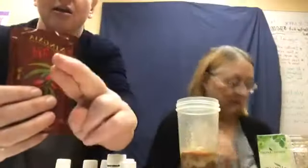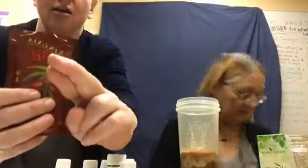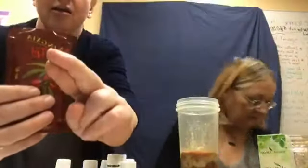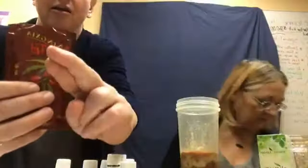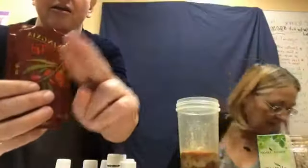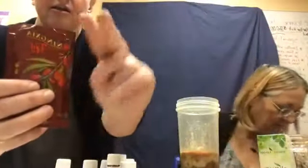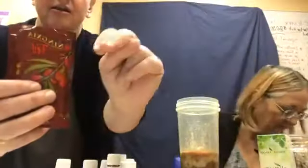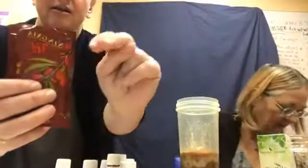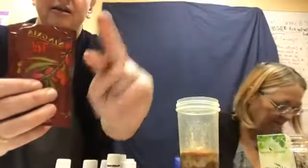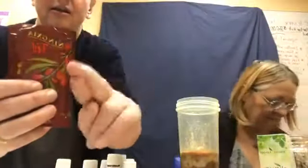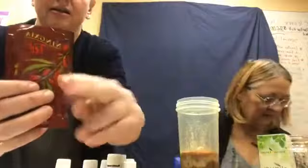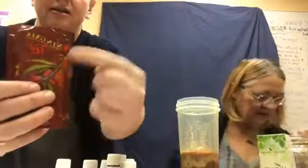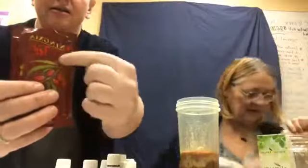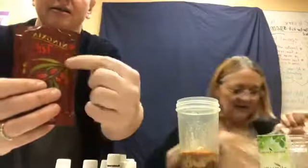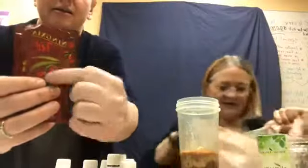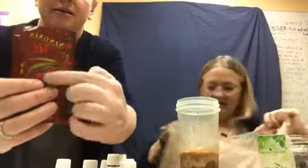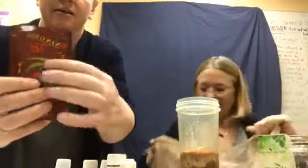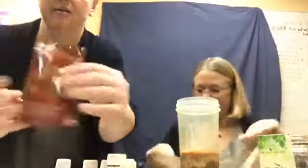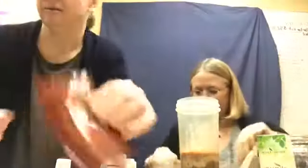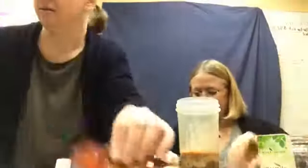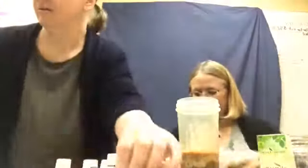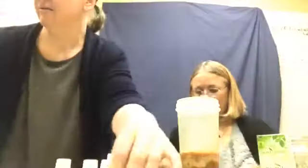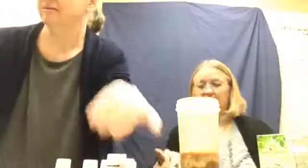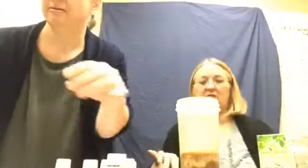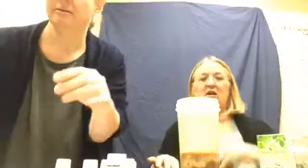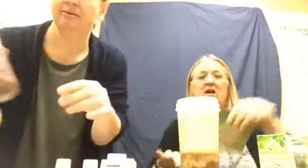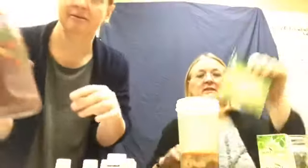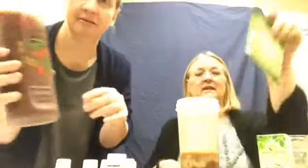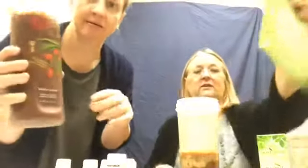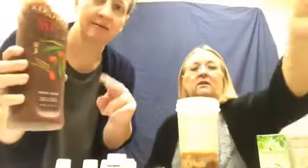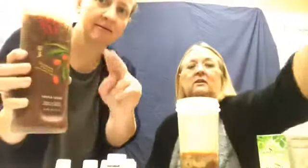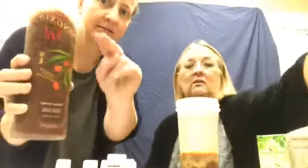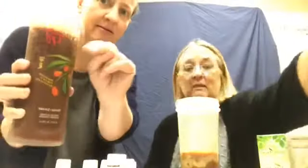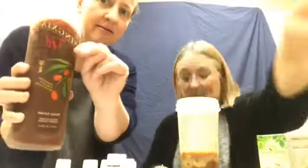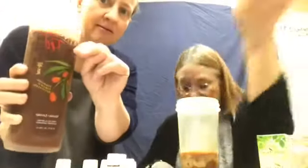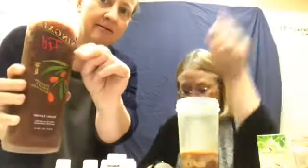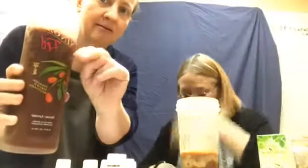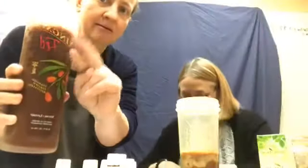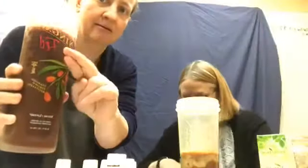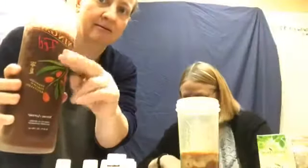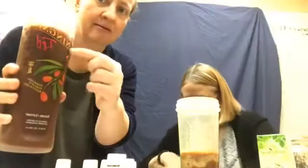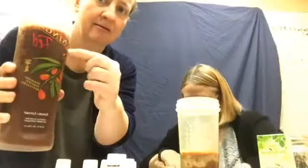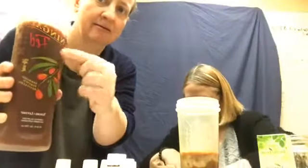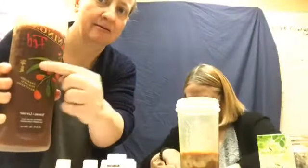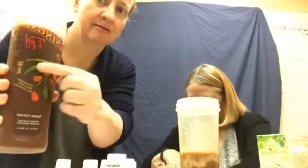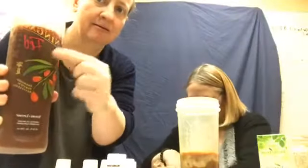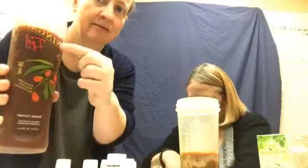in here so far? I kind of just make a little cocktail. There you go. I paid you back. Um.